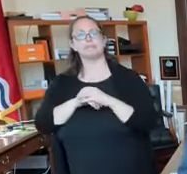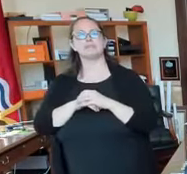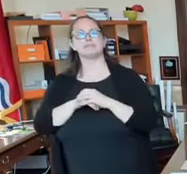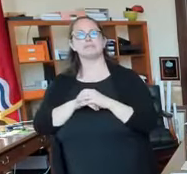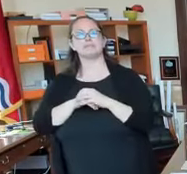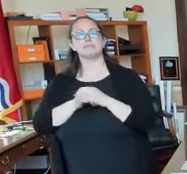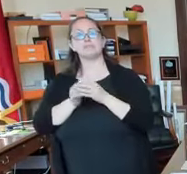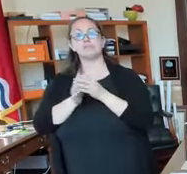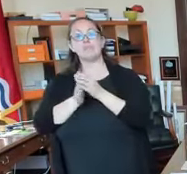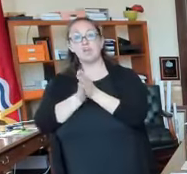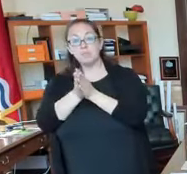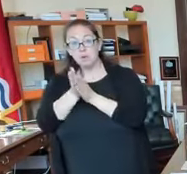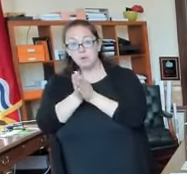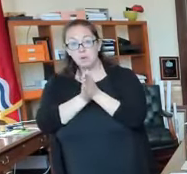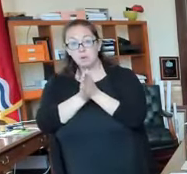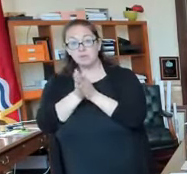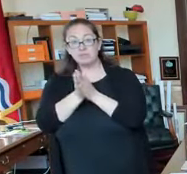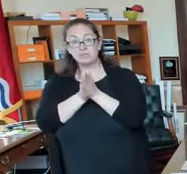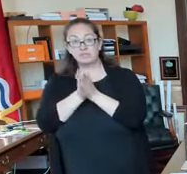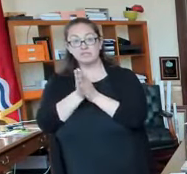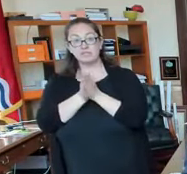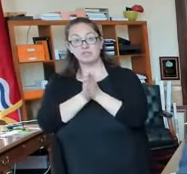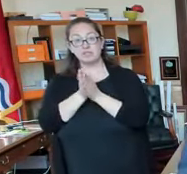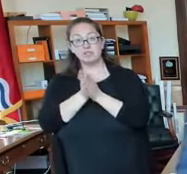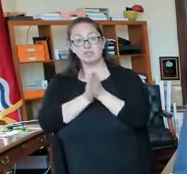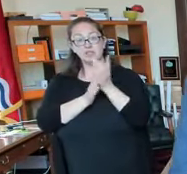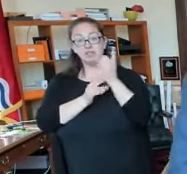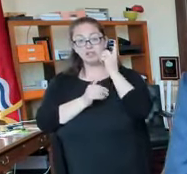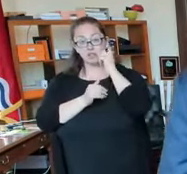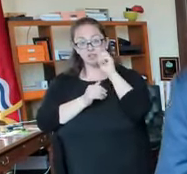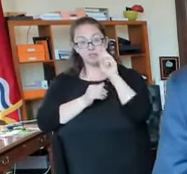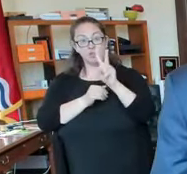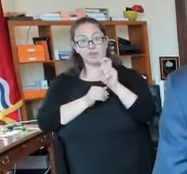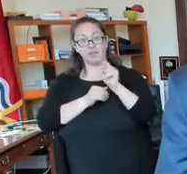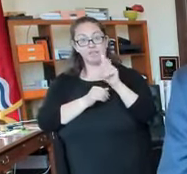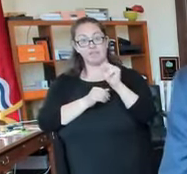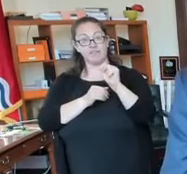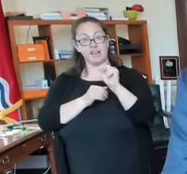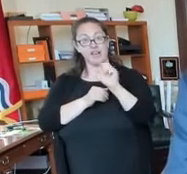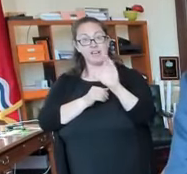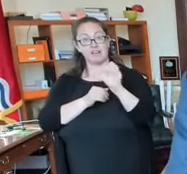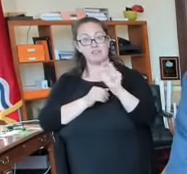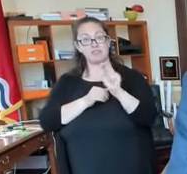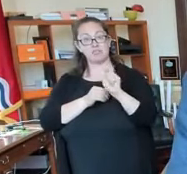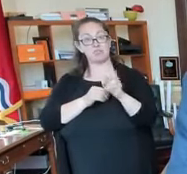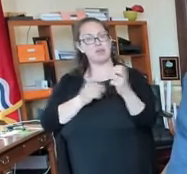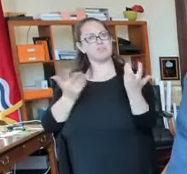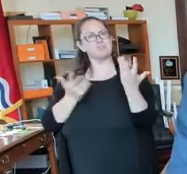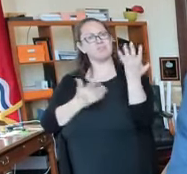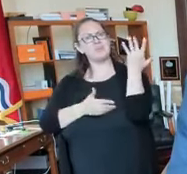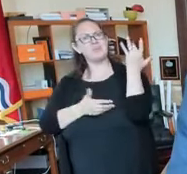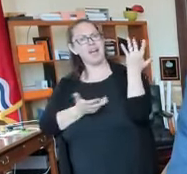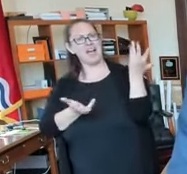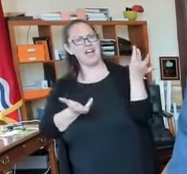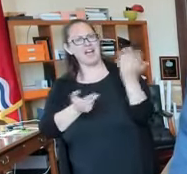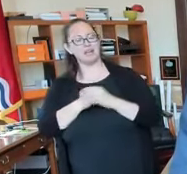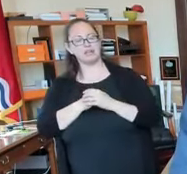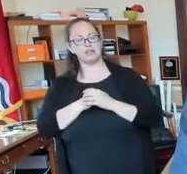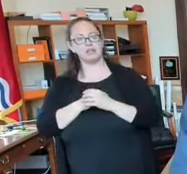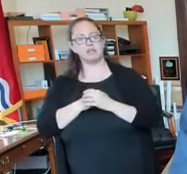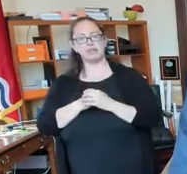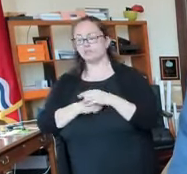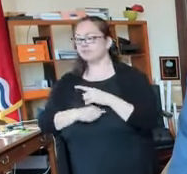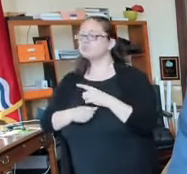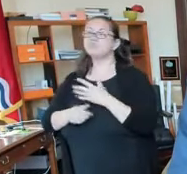for the majority of violent crime in the city of Saint Louis are personal